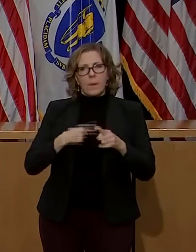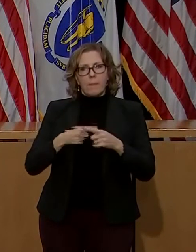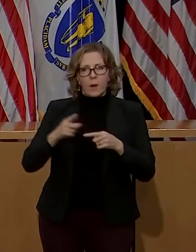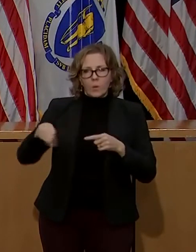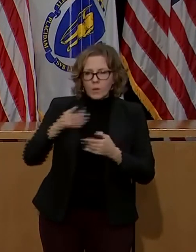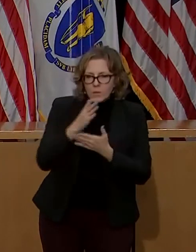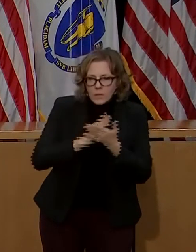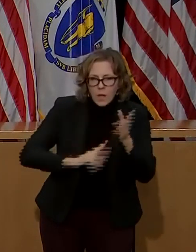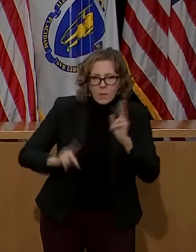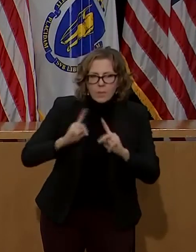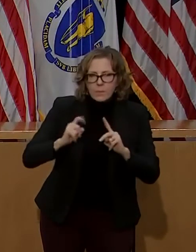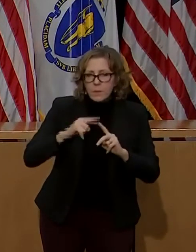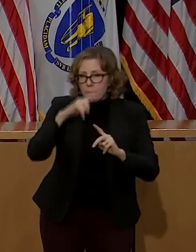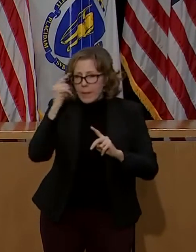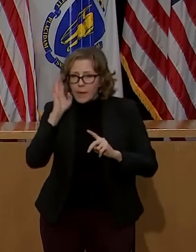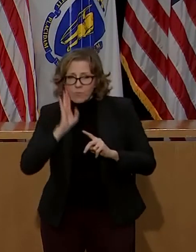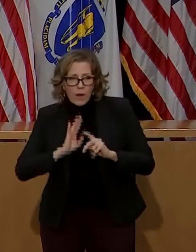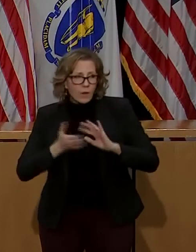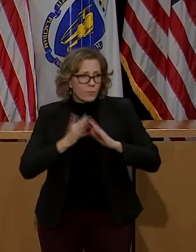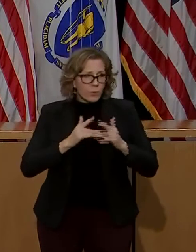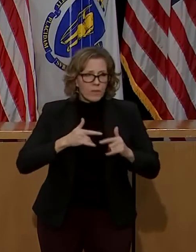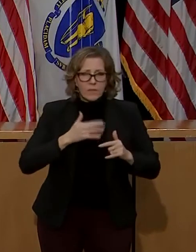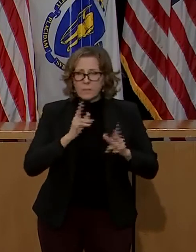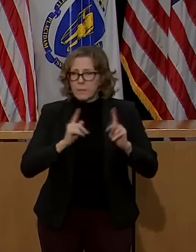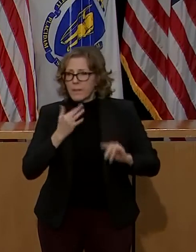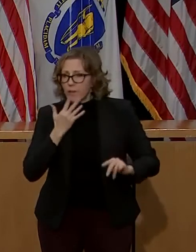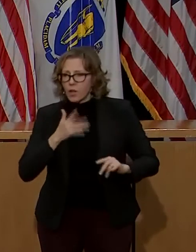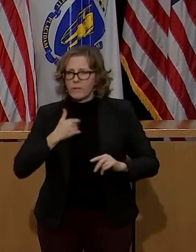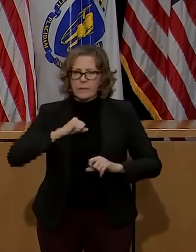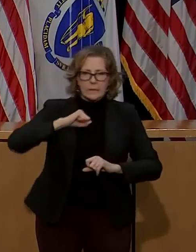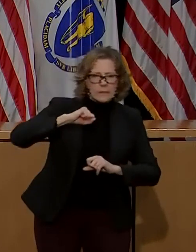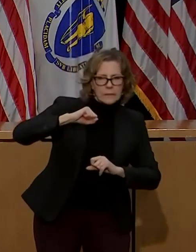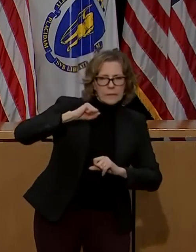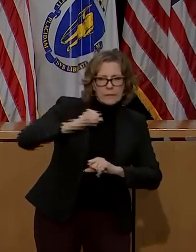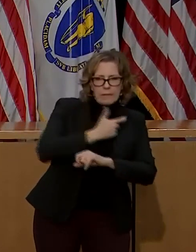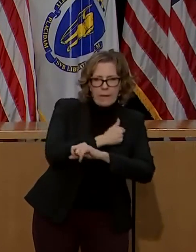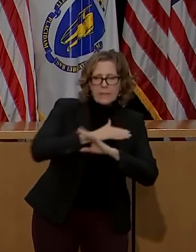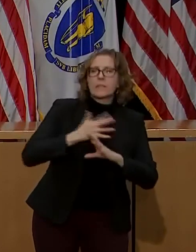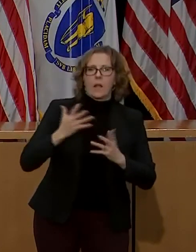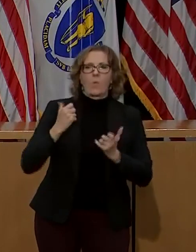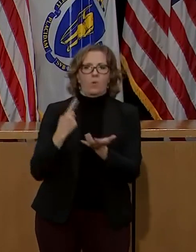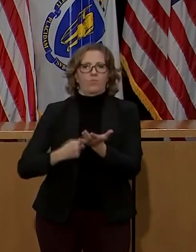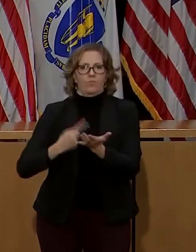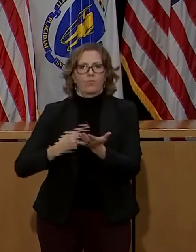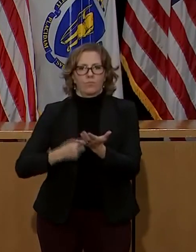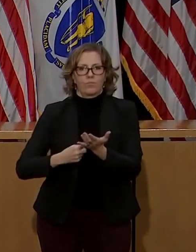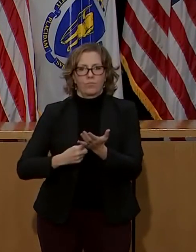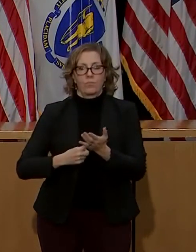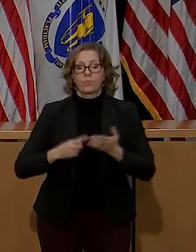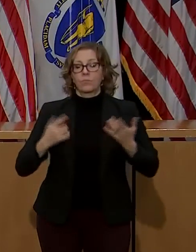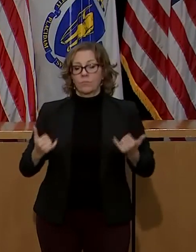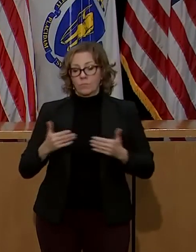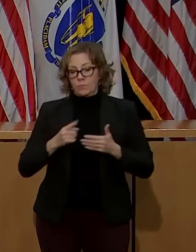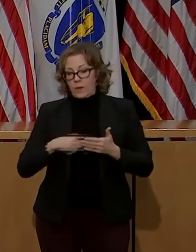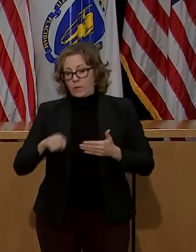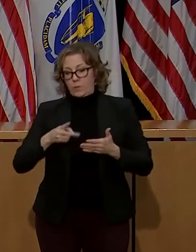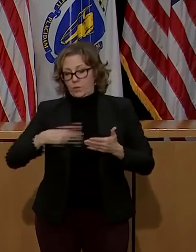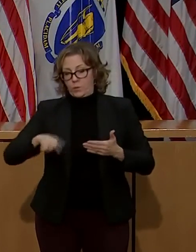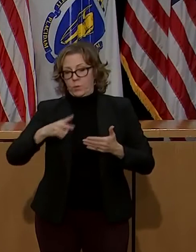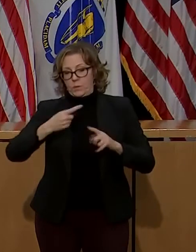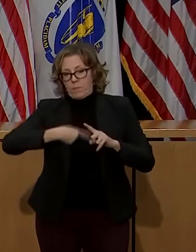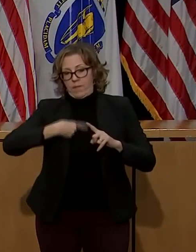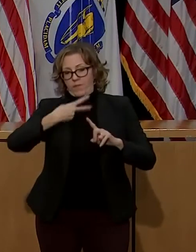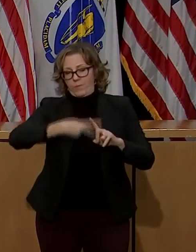communities of color about this vaccine. I think of the many things that we'll talk about over the days and weeks and months ahead is that there is a